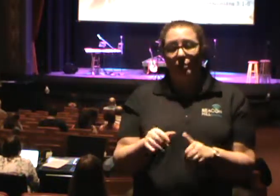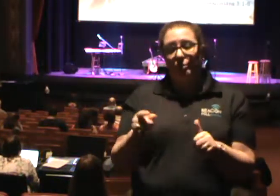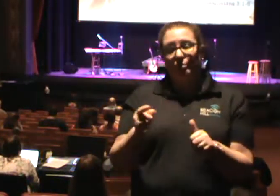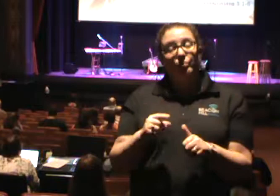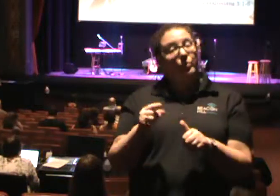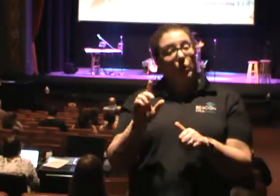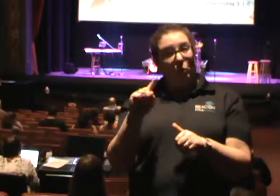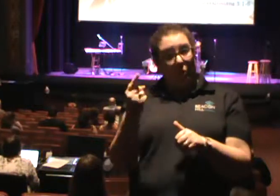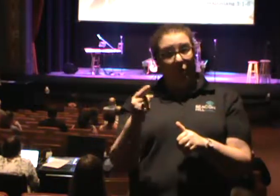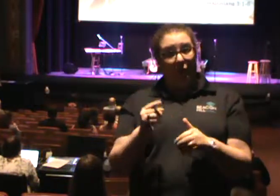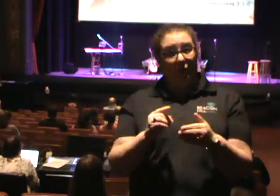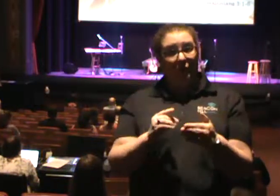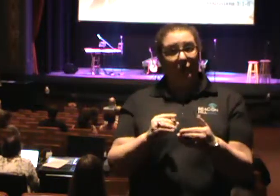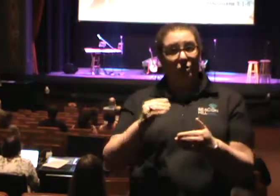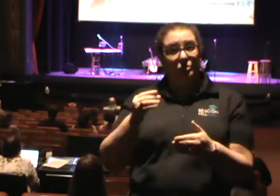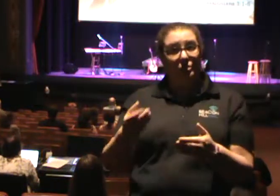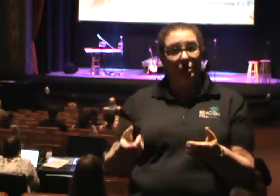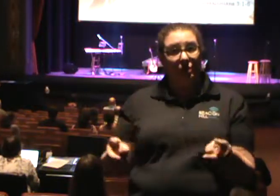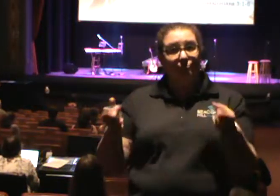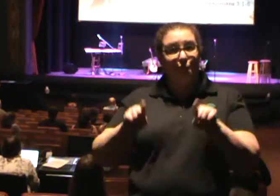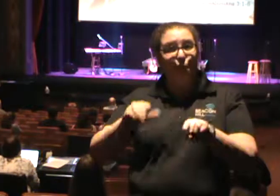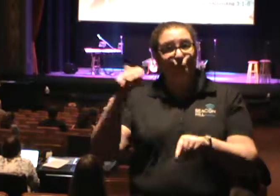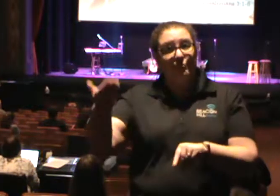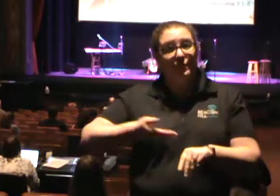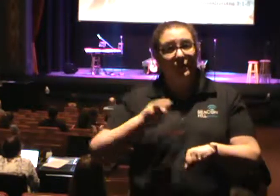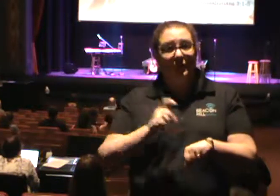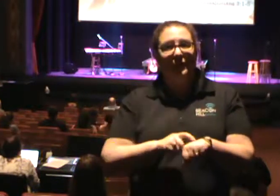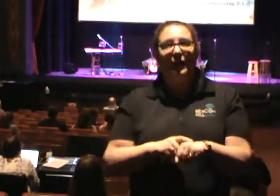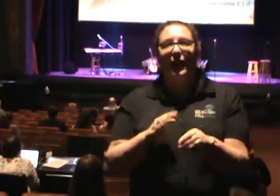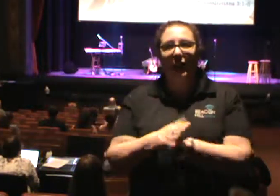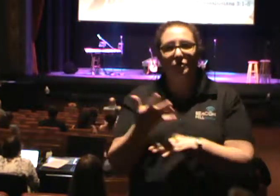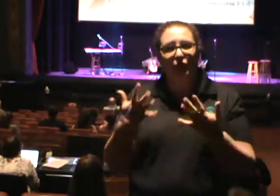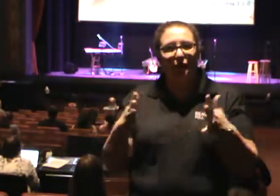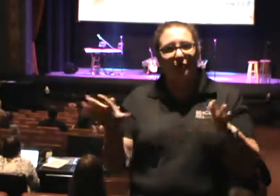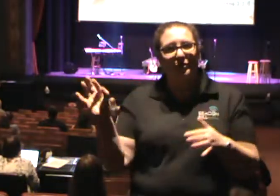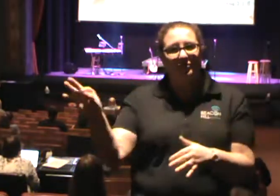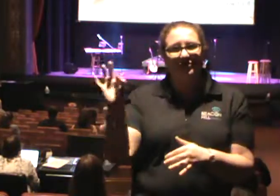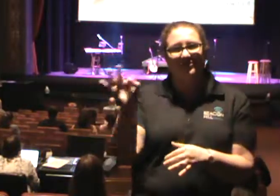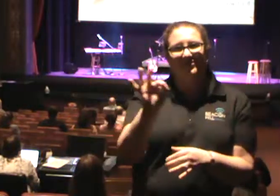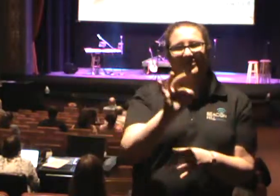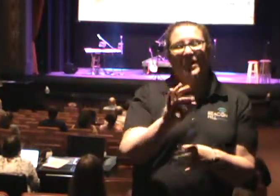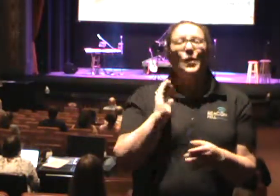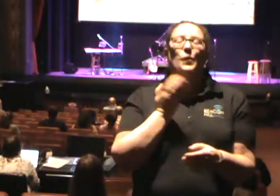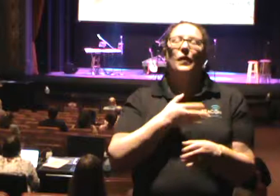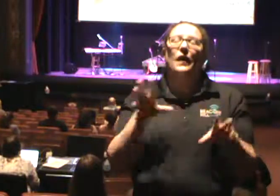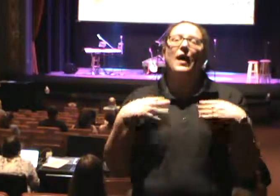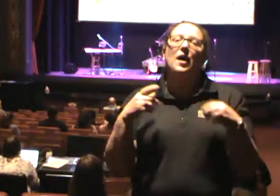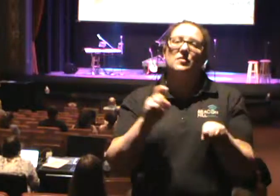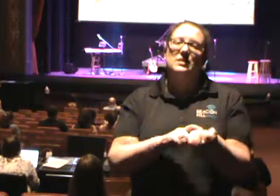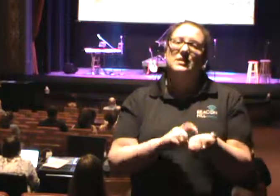Hill. Right after I finish my service in the next couple of hours, we'll be having a time where we will